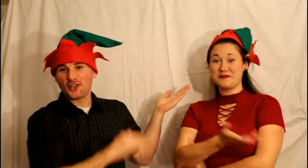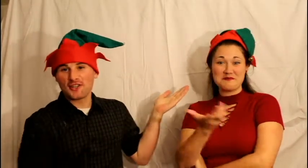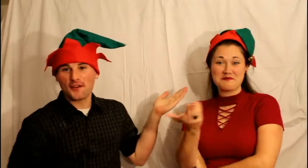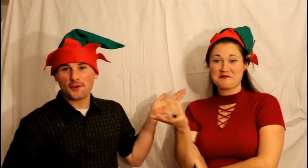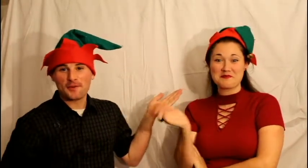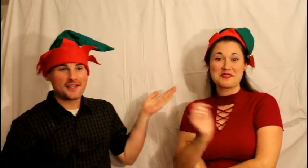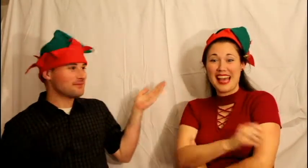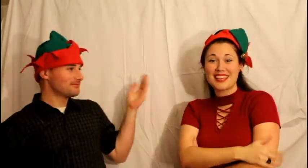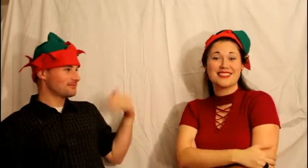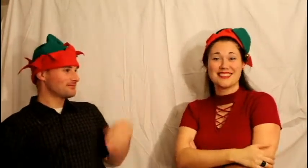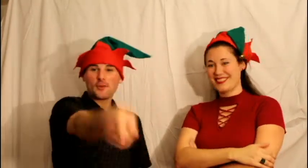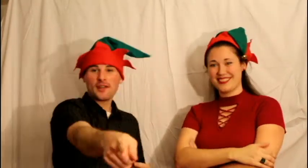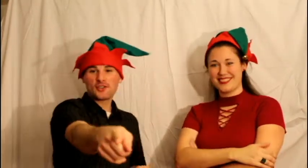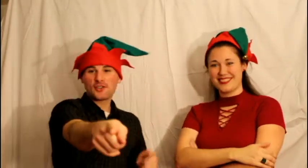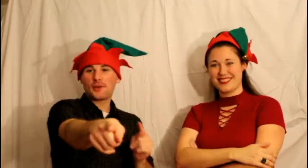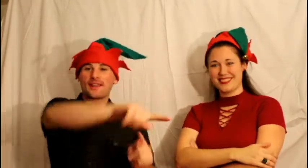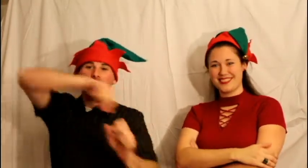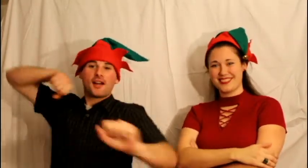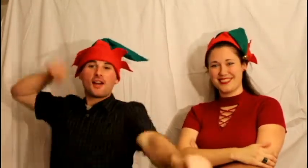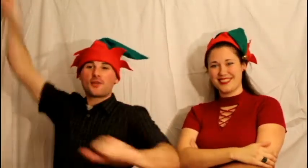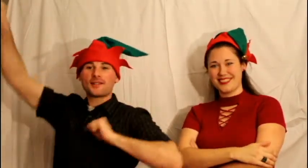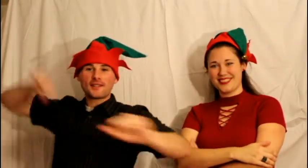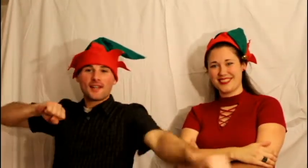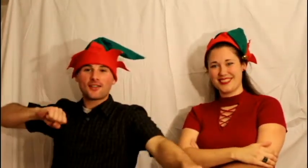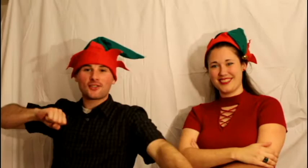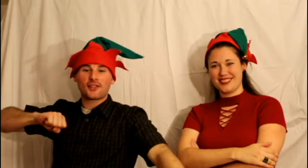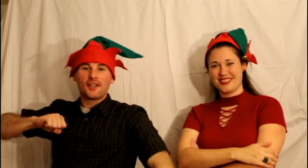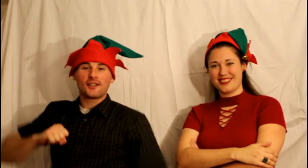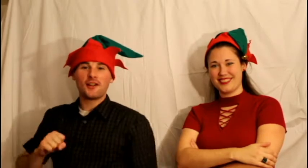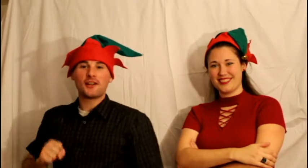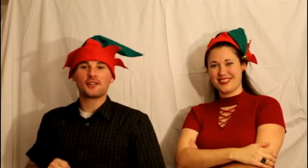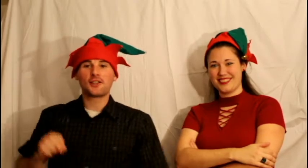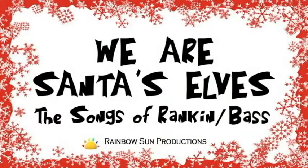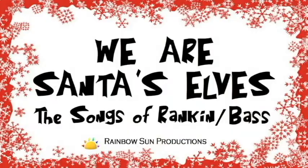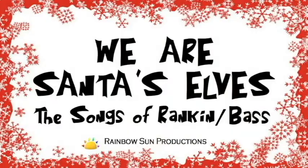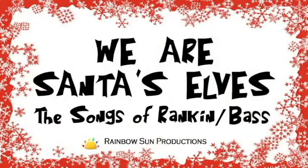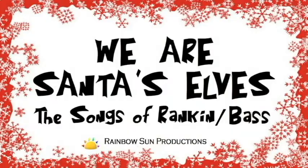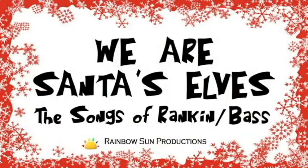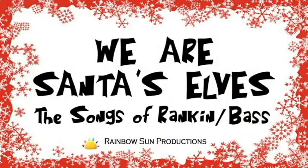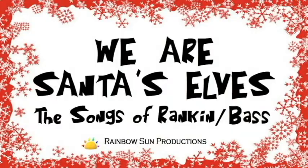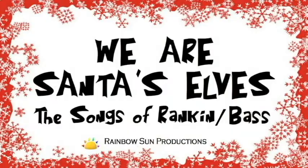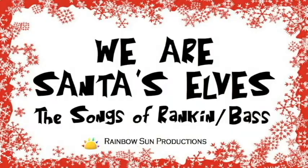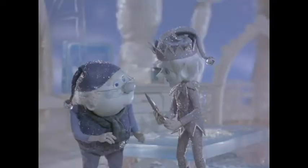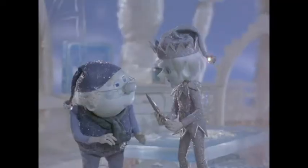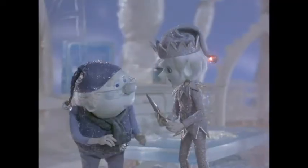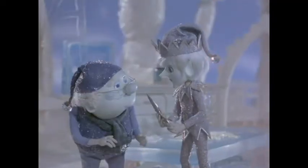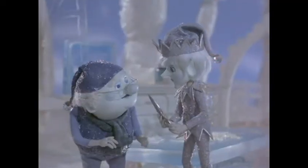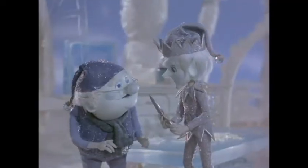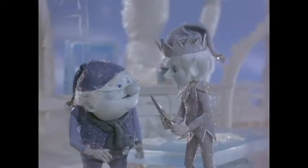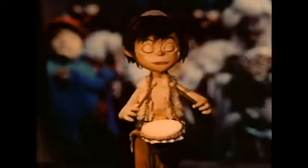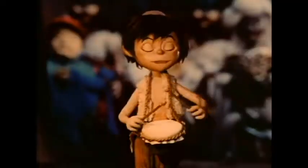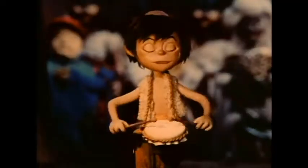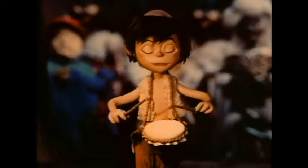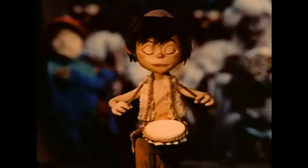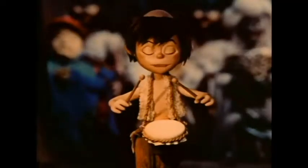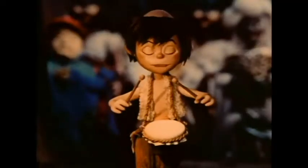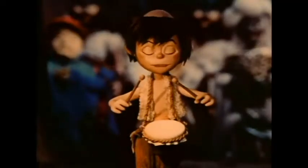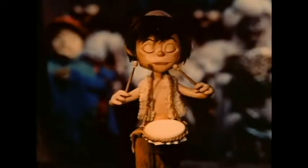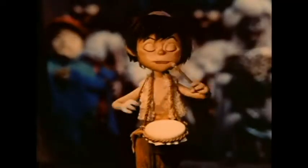good enough for me. Yeah. We are doing a Christmas concert called We Are Santa's Elves. It's a tribute to all those Rankin-Bass Christmas specials